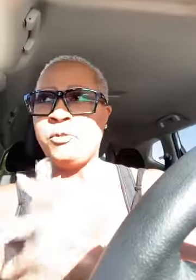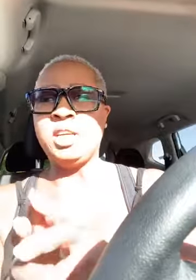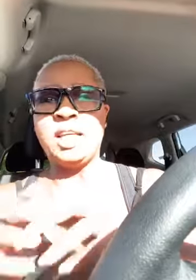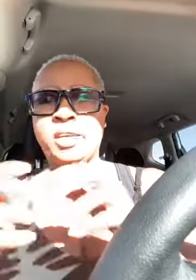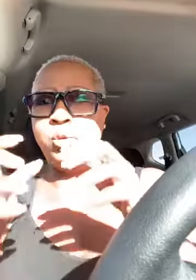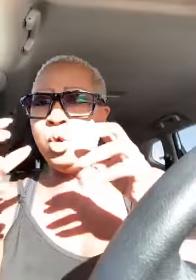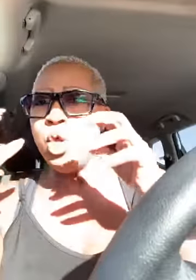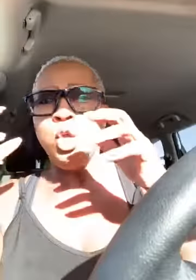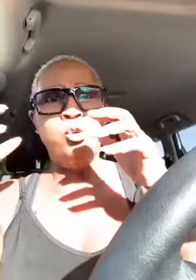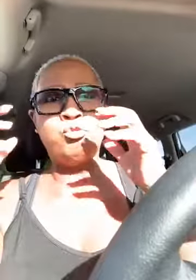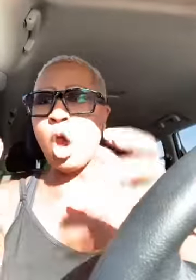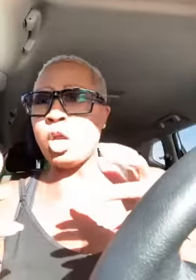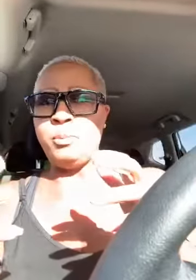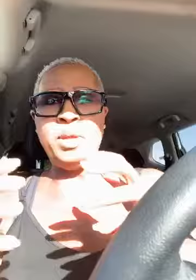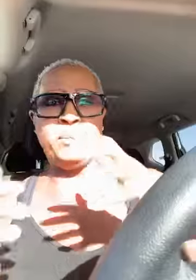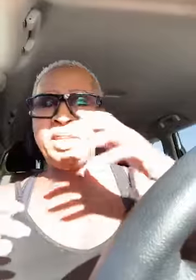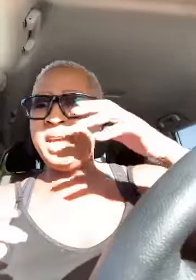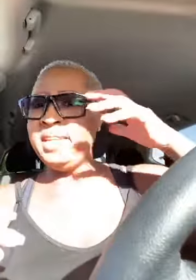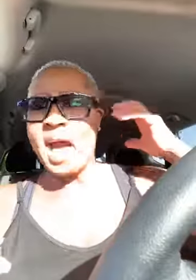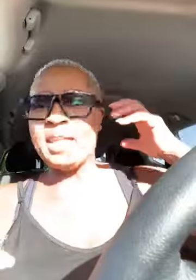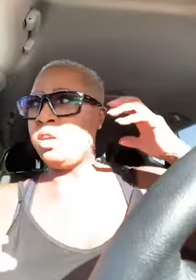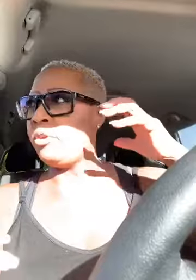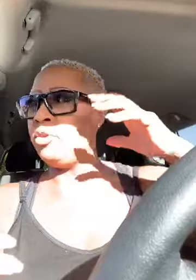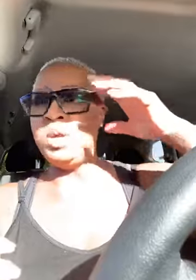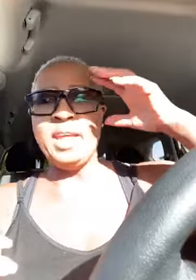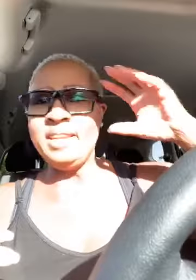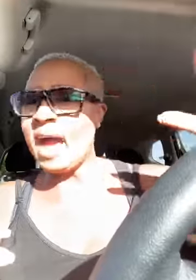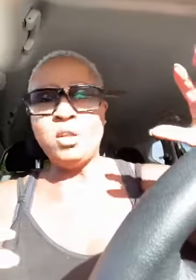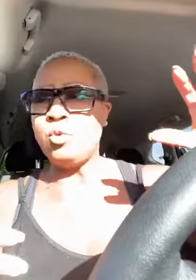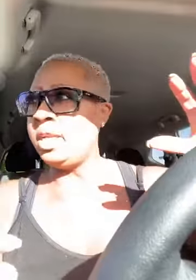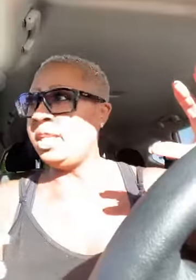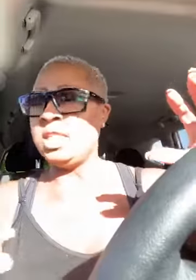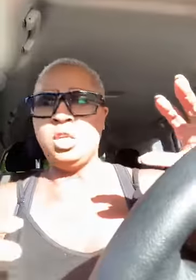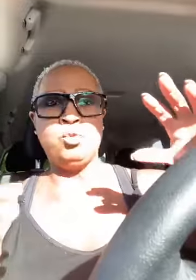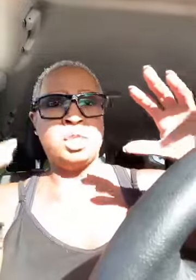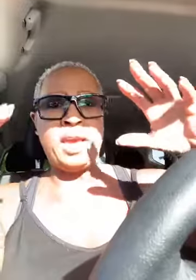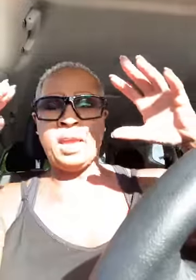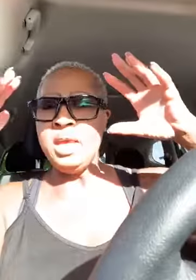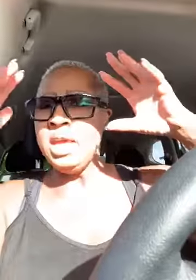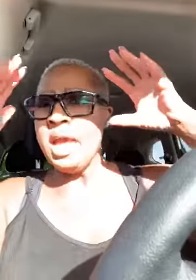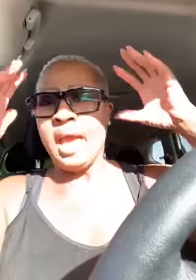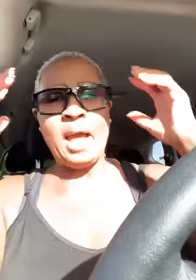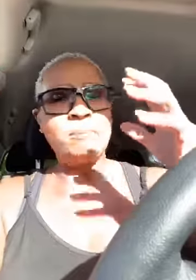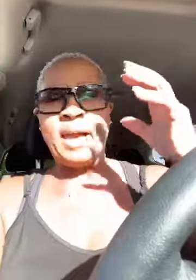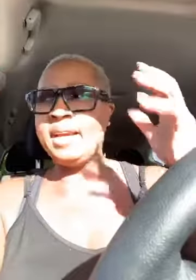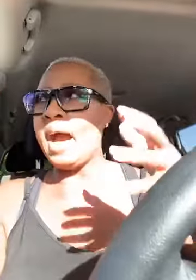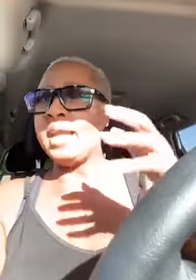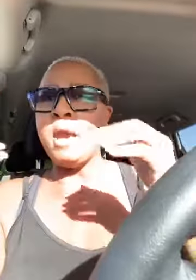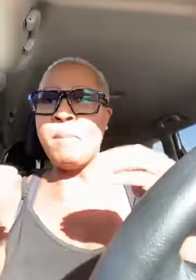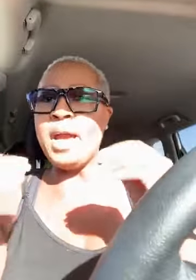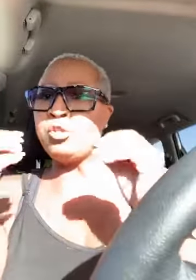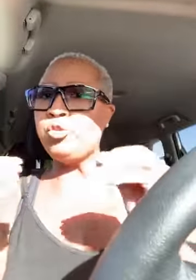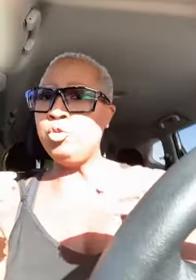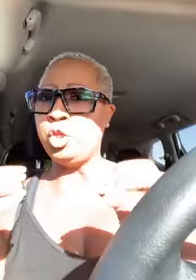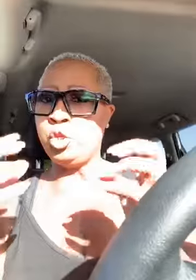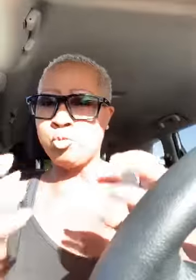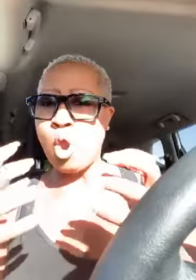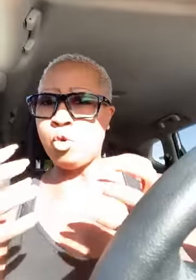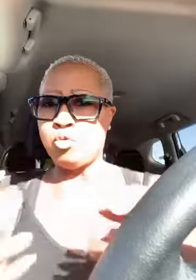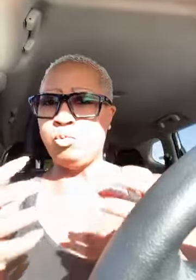feel like you you're talking to people and they're not hearing you and they're not doing anything you say and and i'm like god am i choosing the wrong group